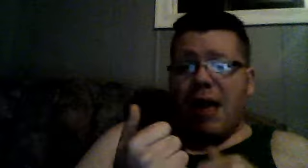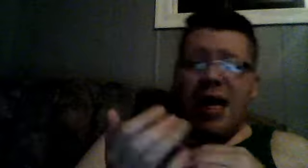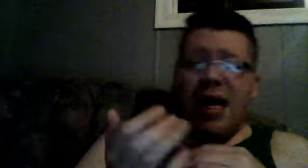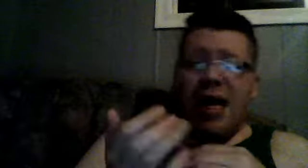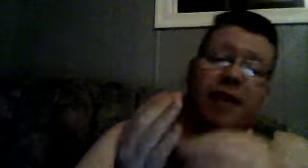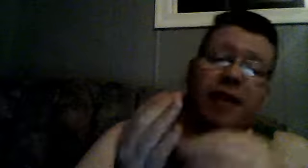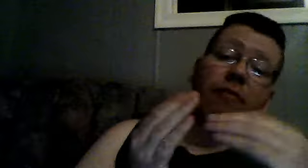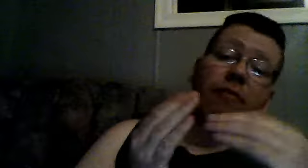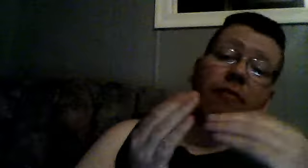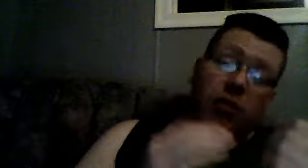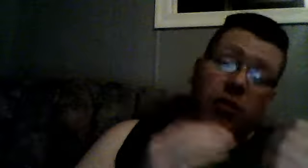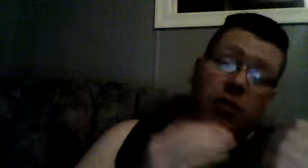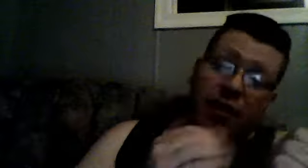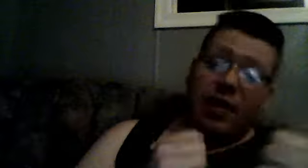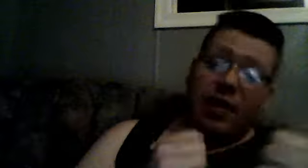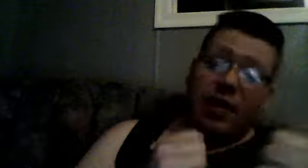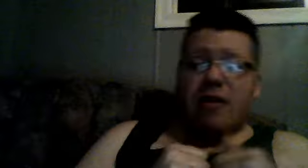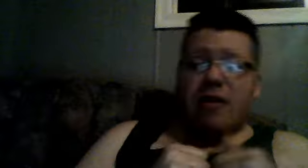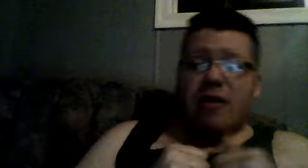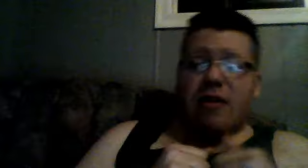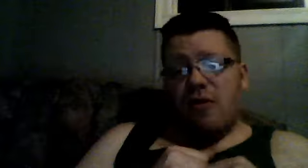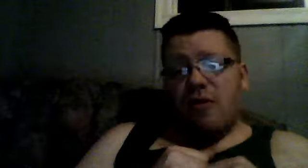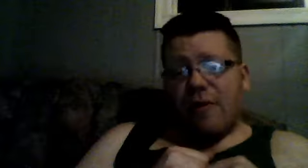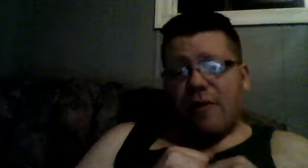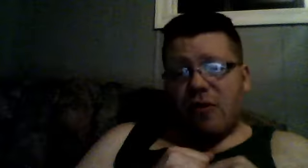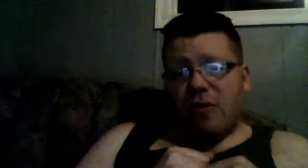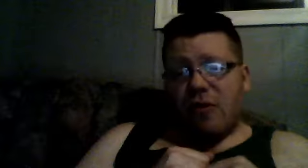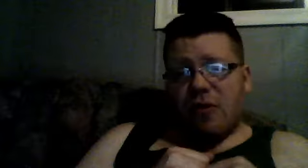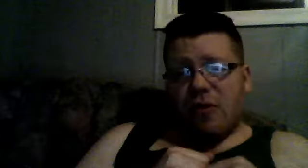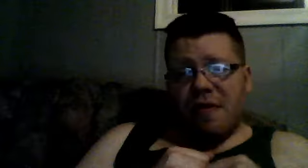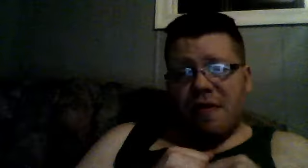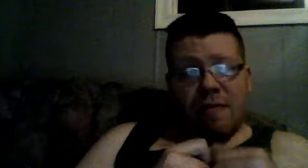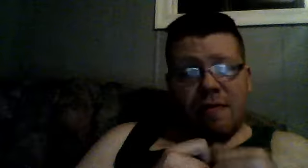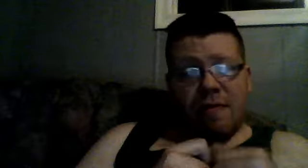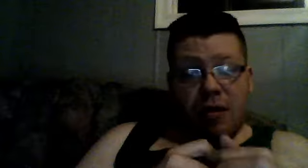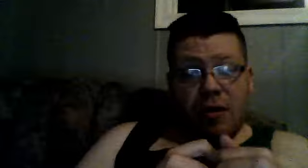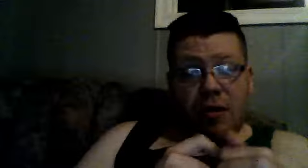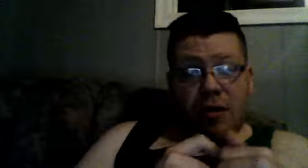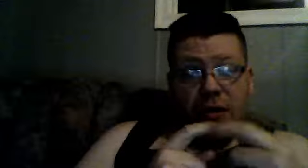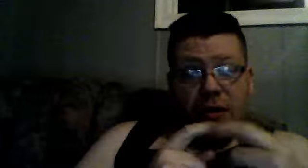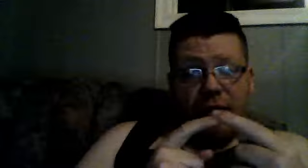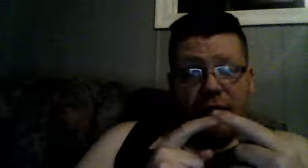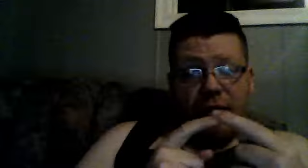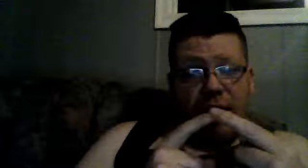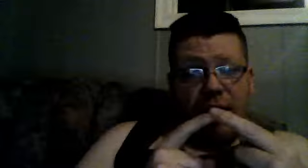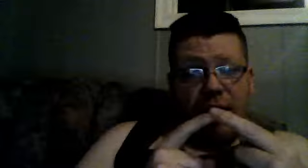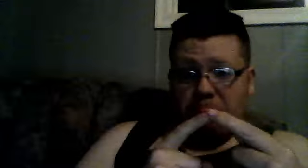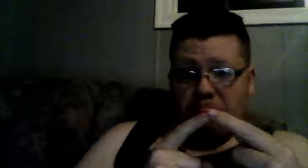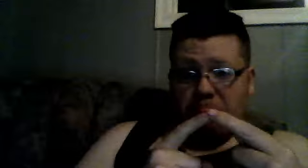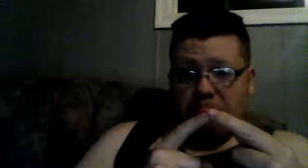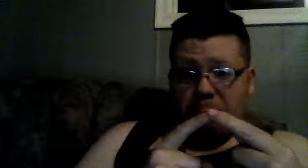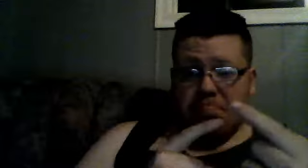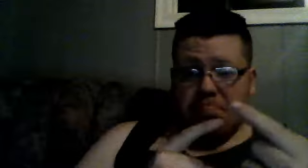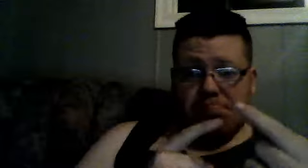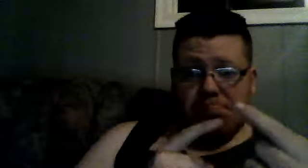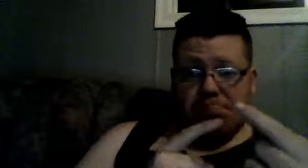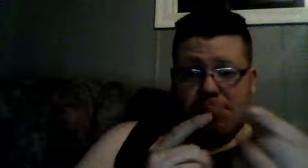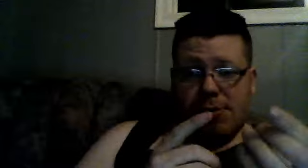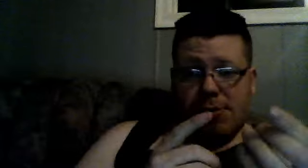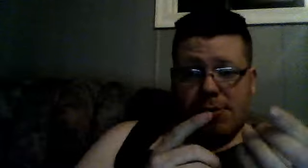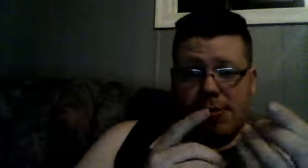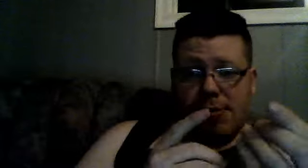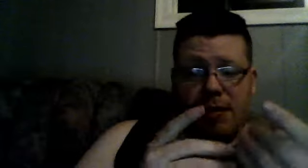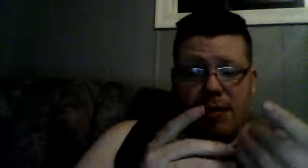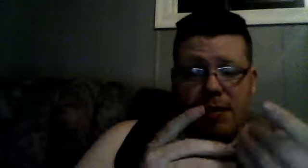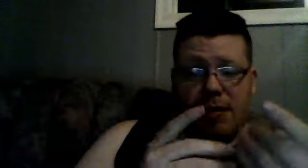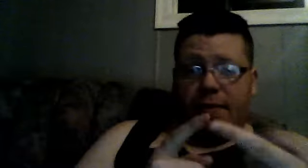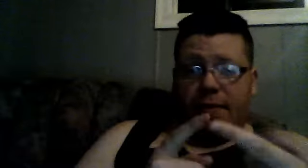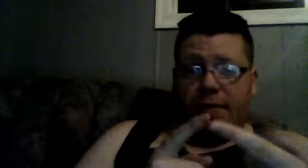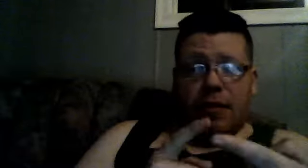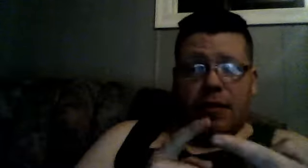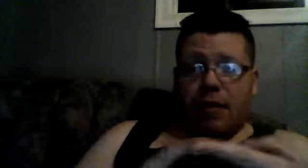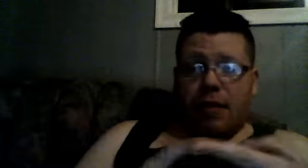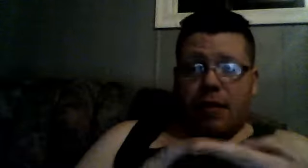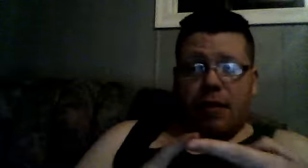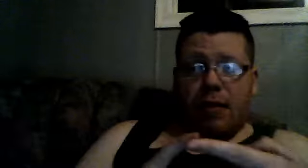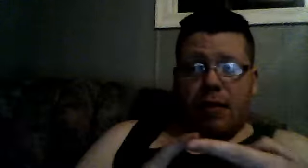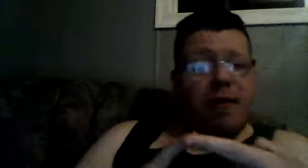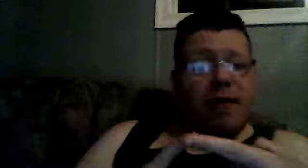watch the live action movie with Transformers, you see, I can see